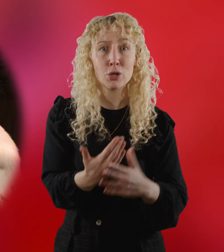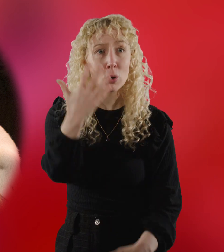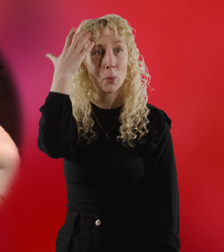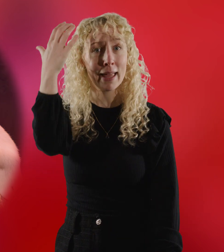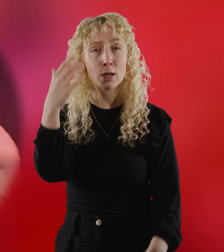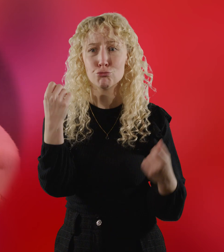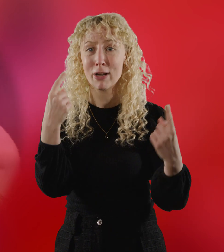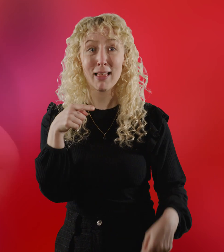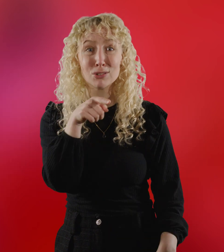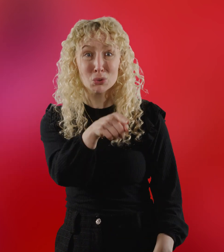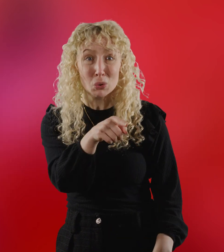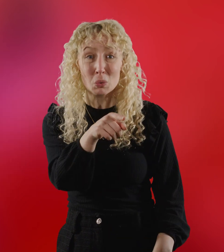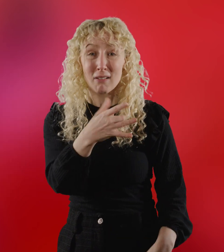the end to the Anglo-Spanish war.